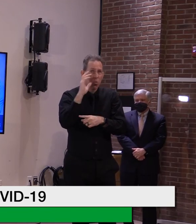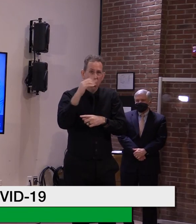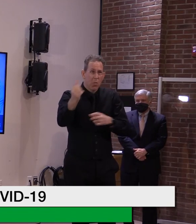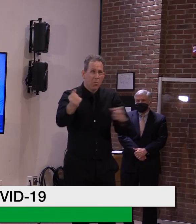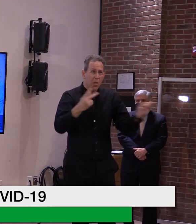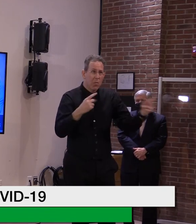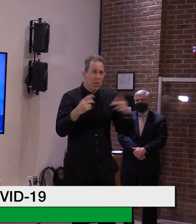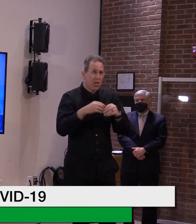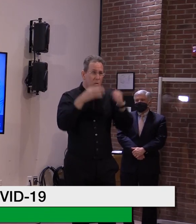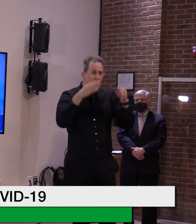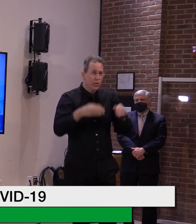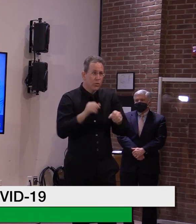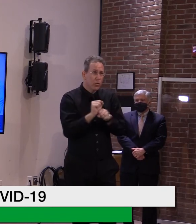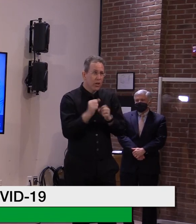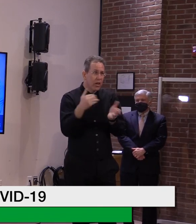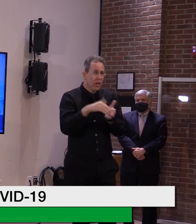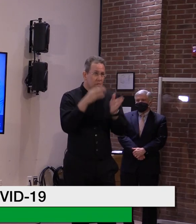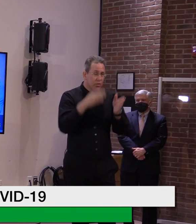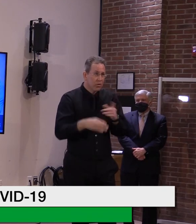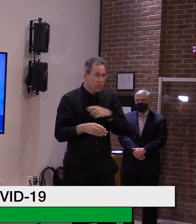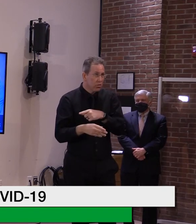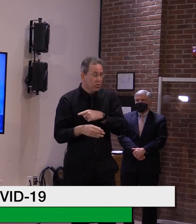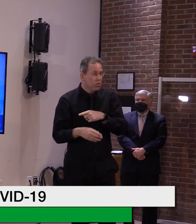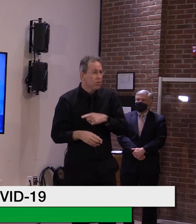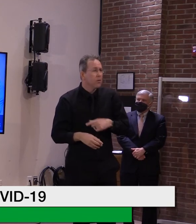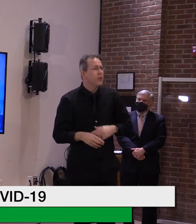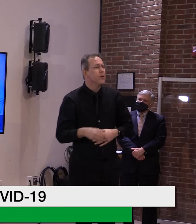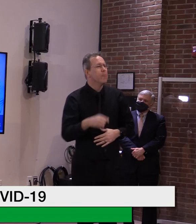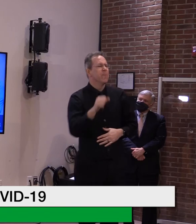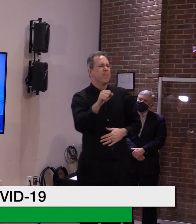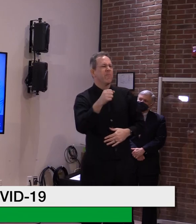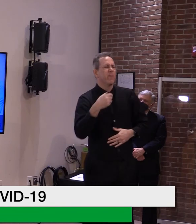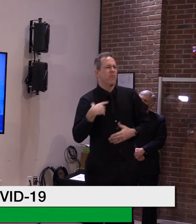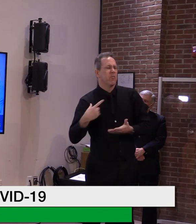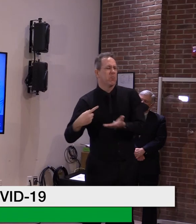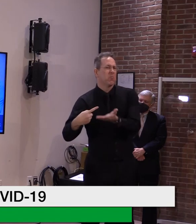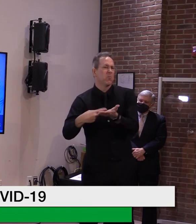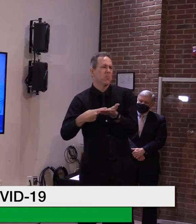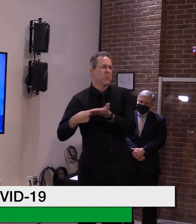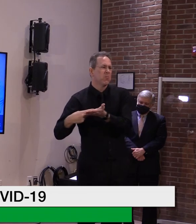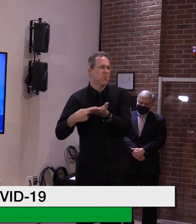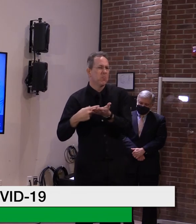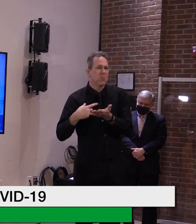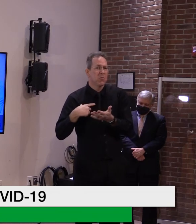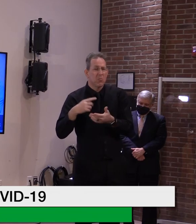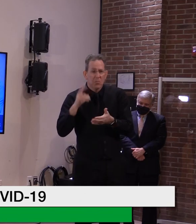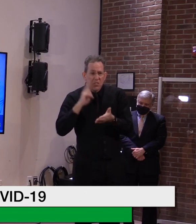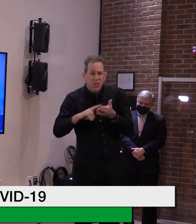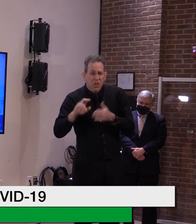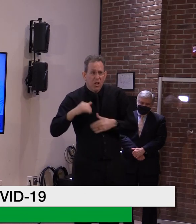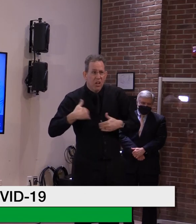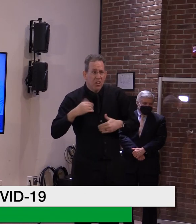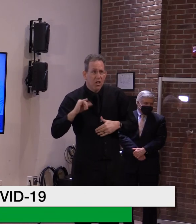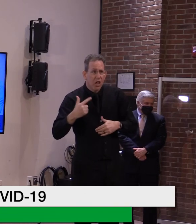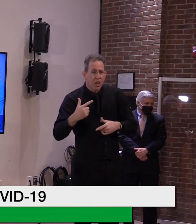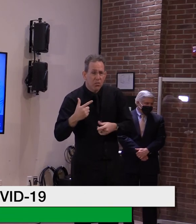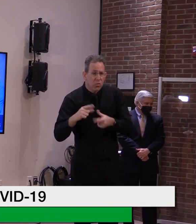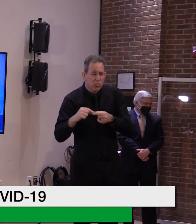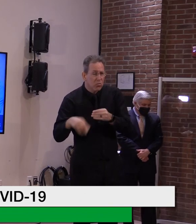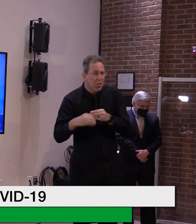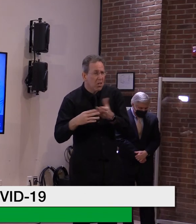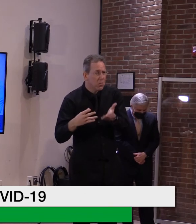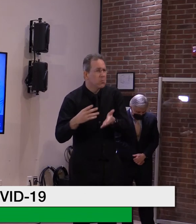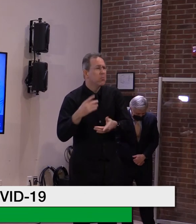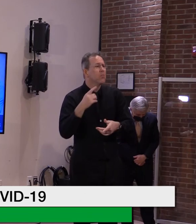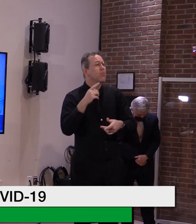work in progress. I may ask Secretary Young to comment on this as well. But I would expect in the future there are